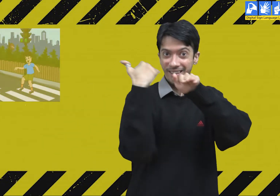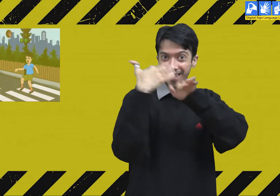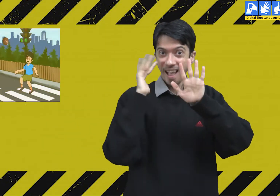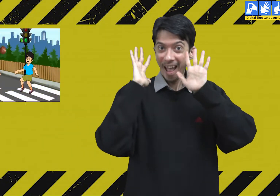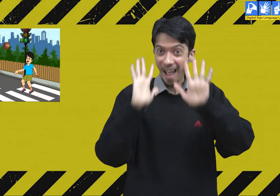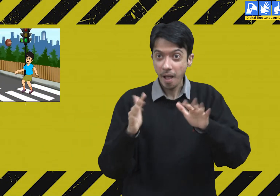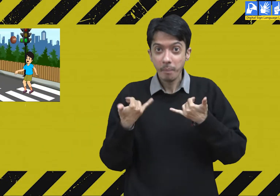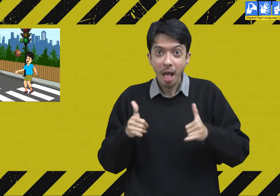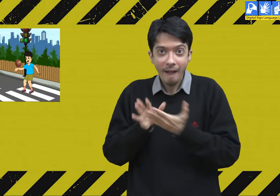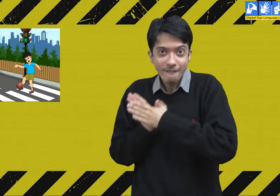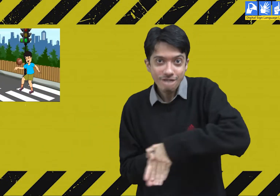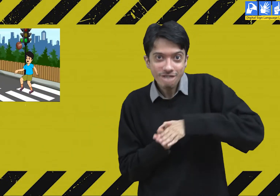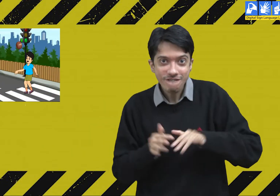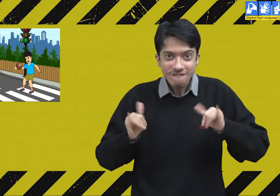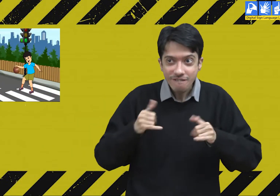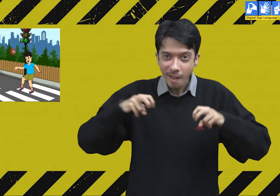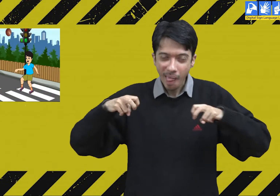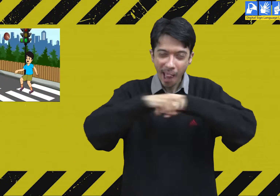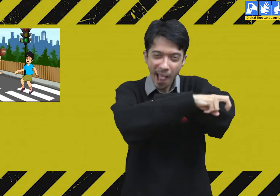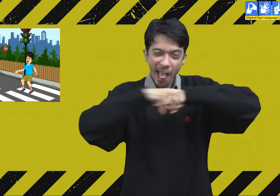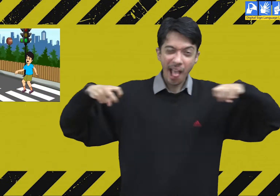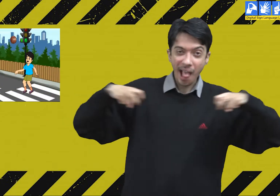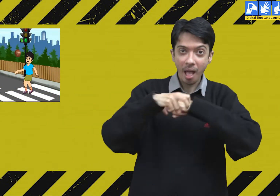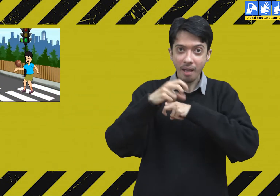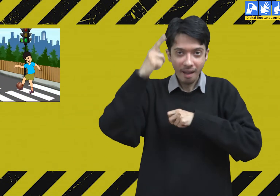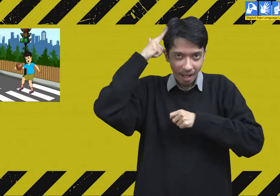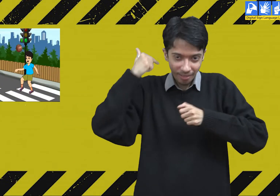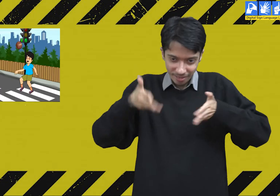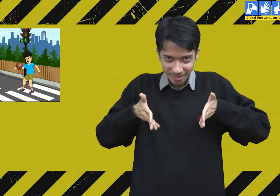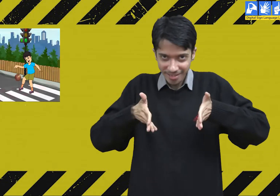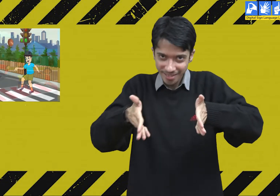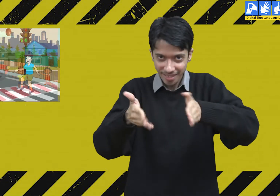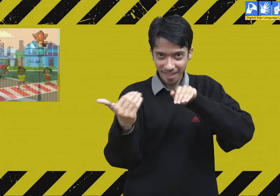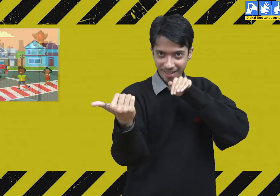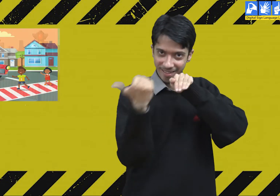We must not play or run across the road.